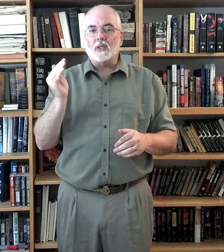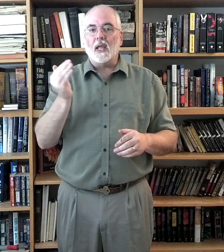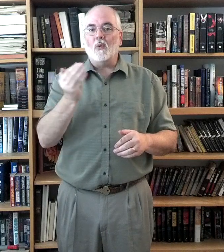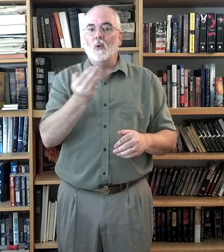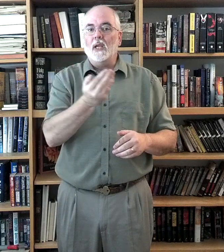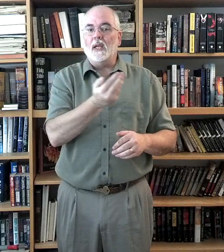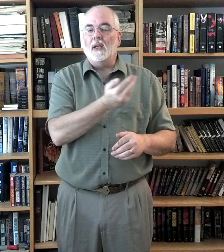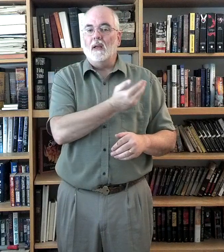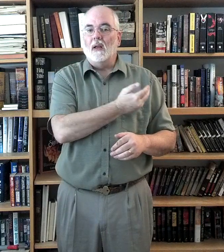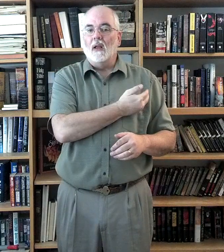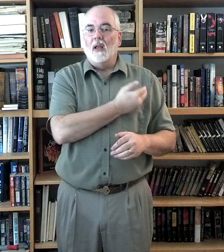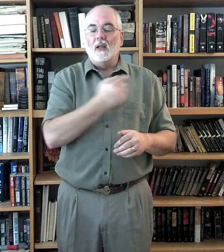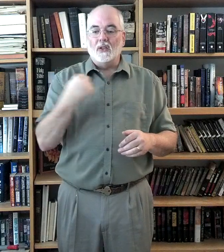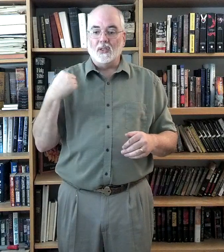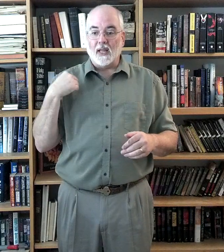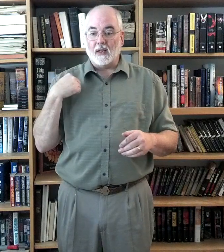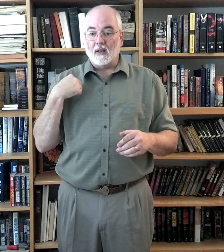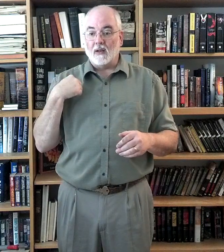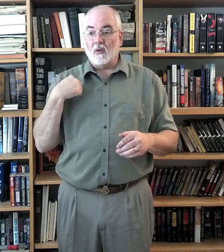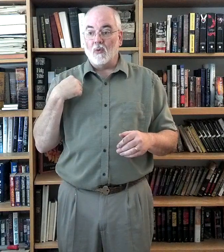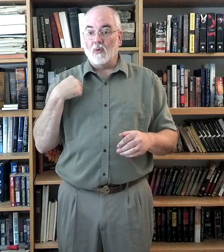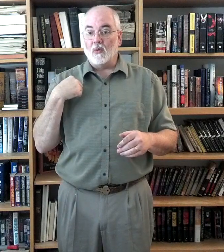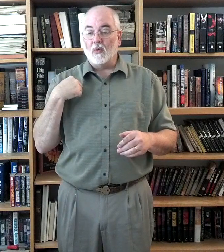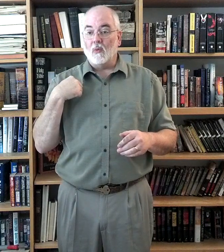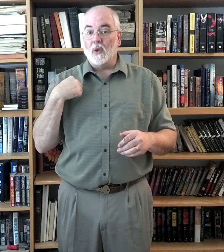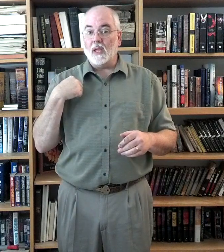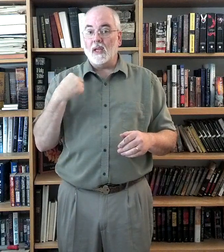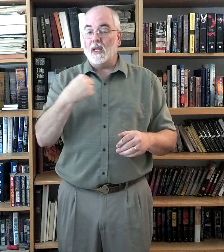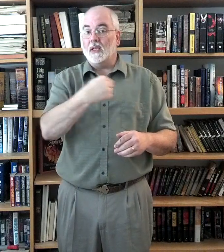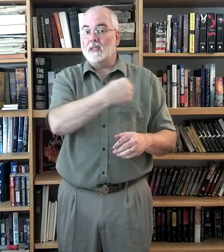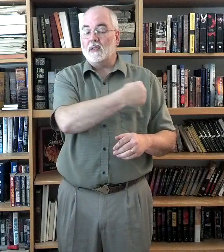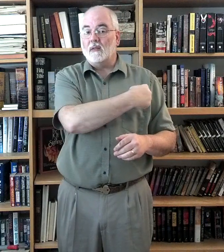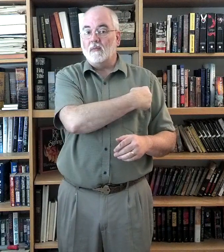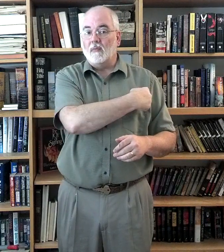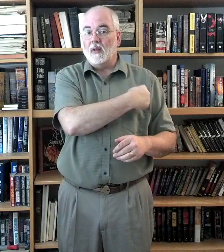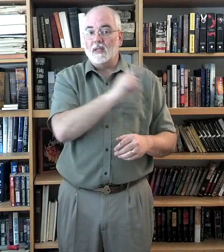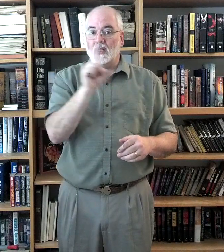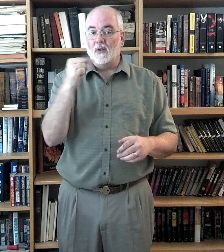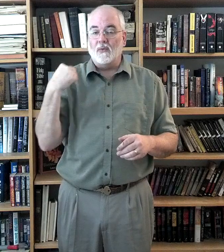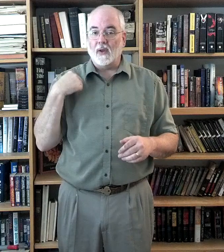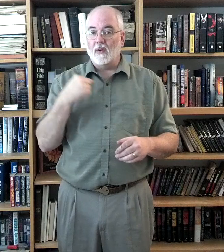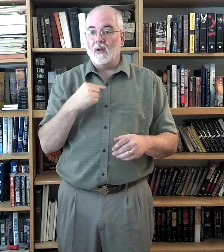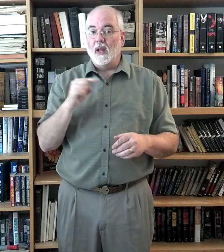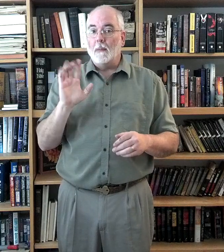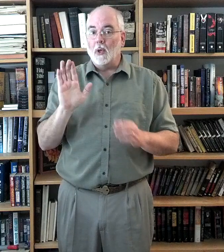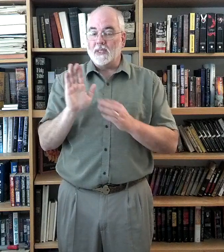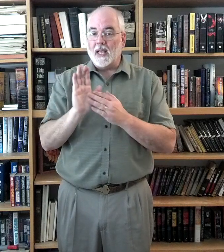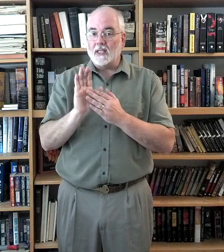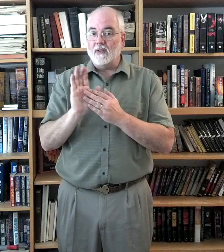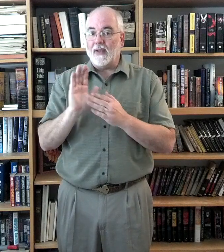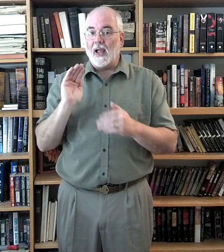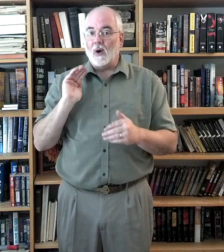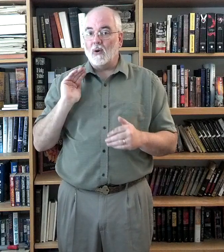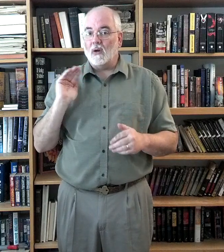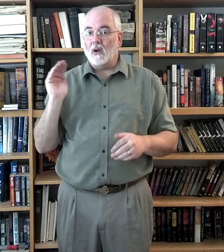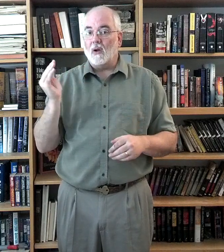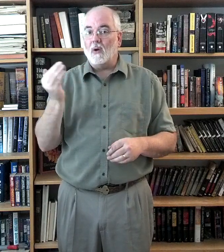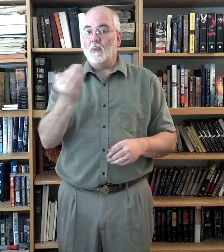like we, it's like we is single finger, possessive our, open